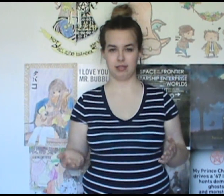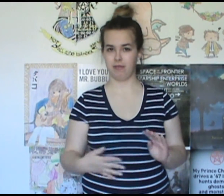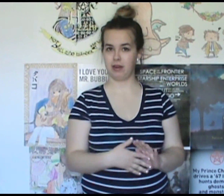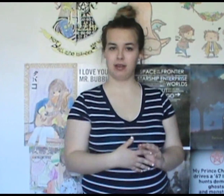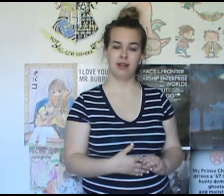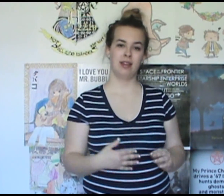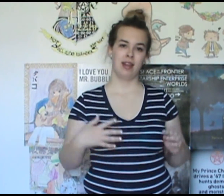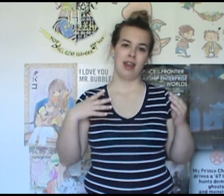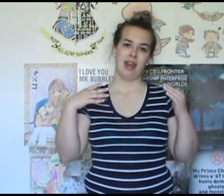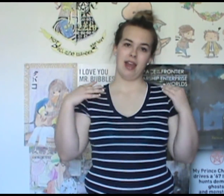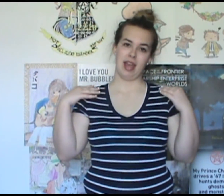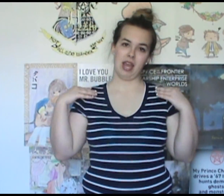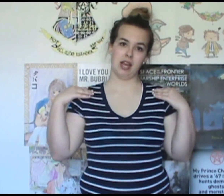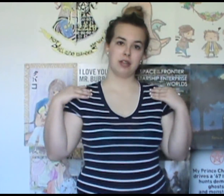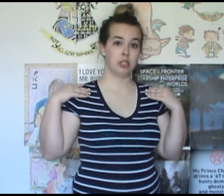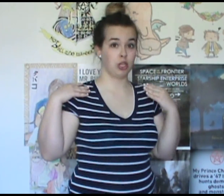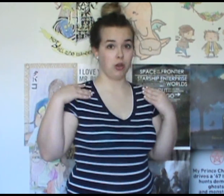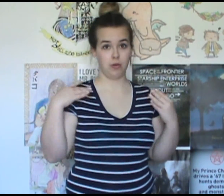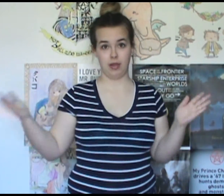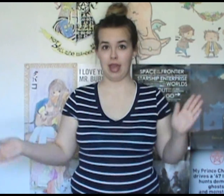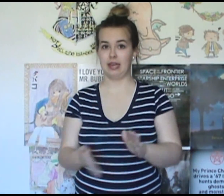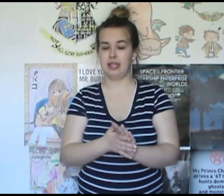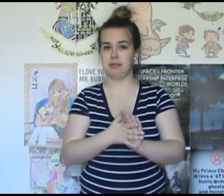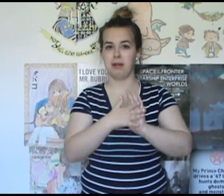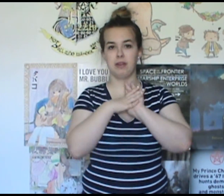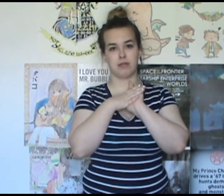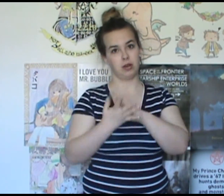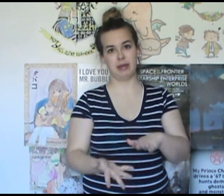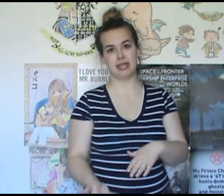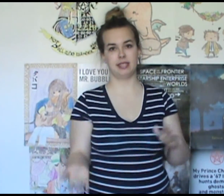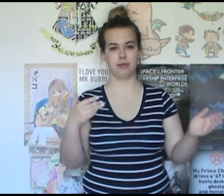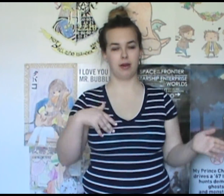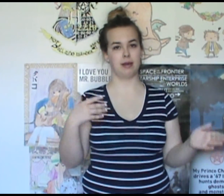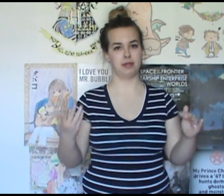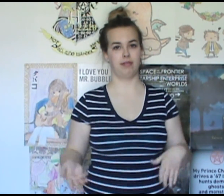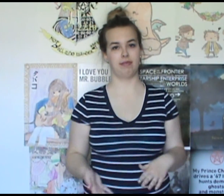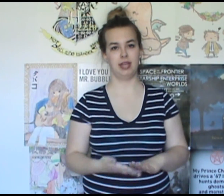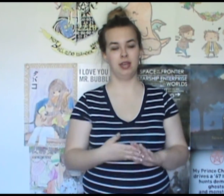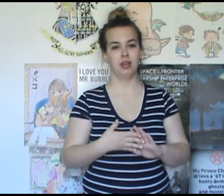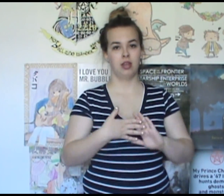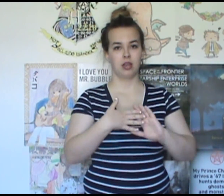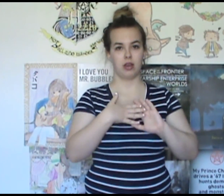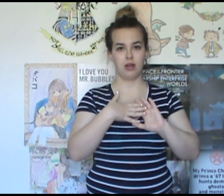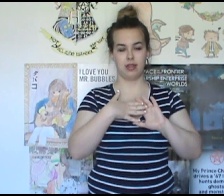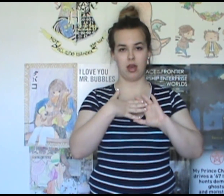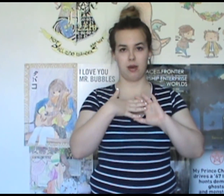so far. And so yeah that's my review of Code Black season 1 episode 15 called um